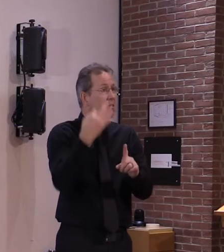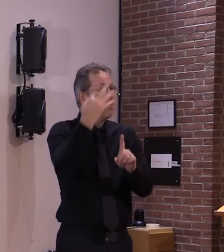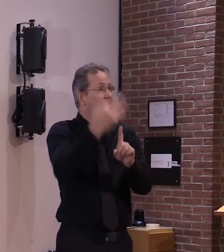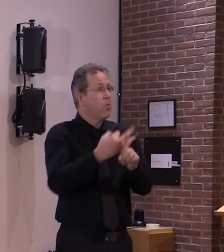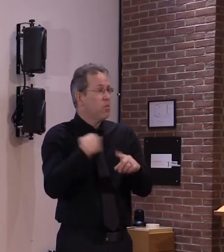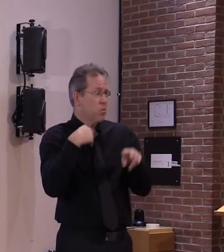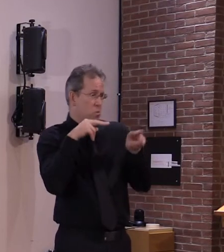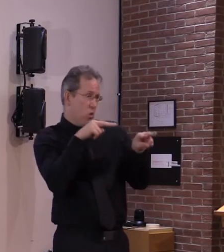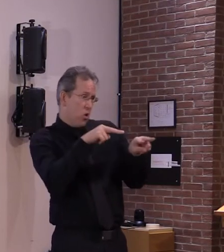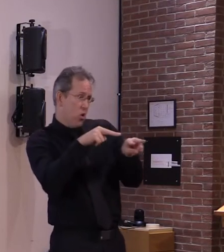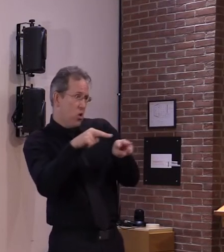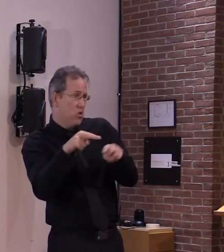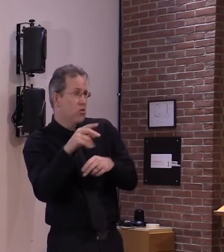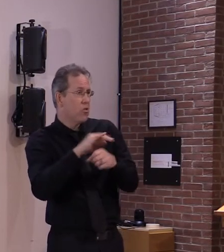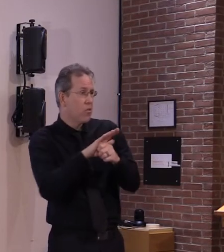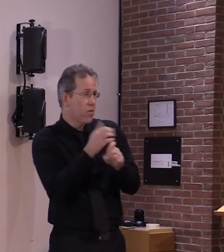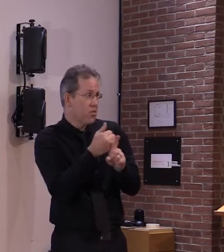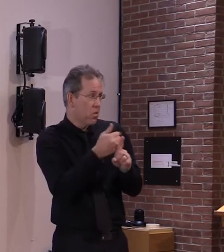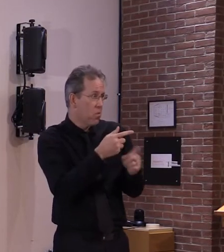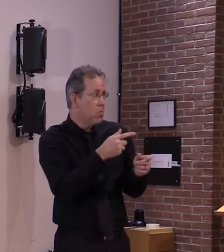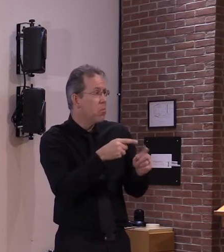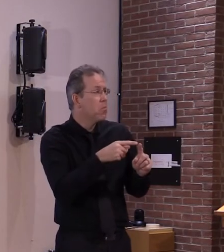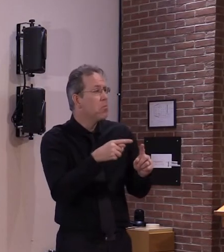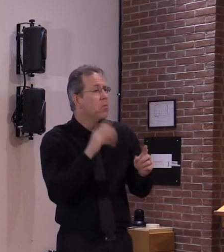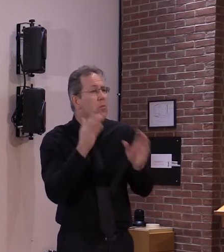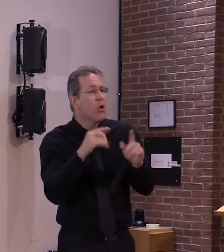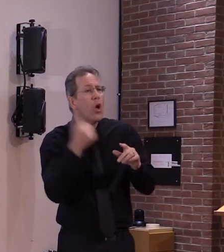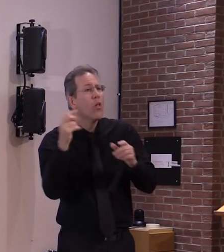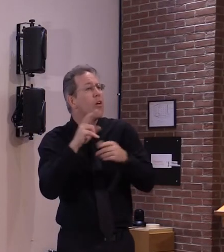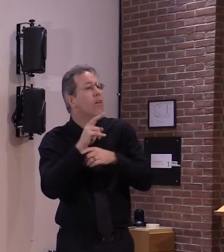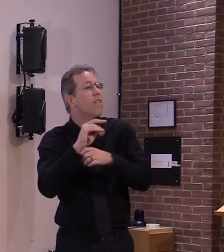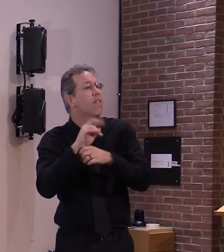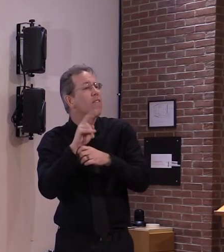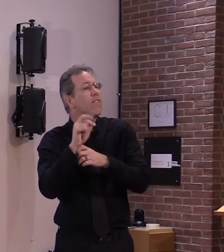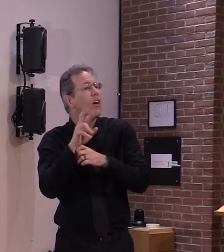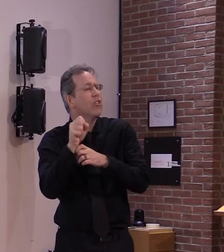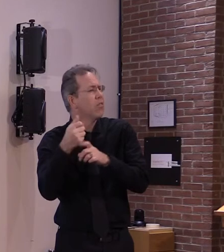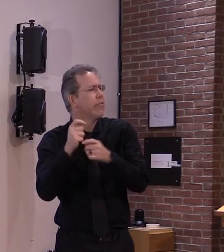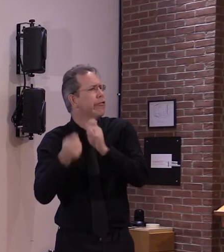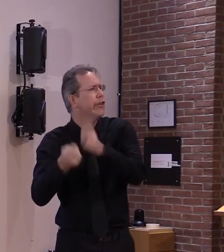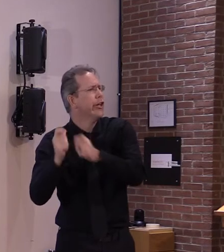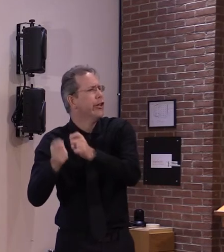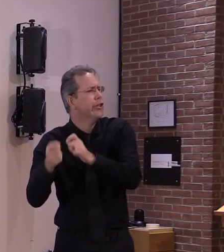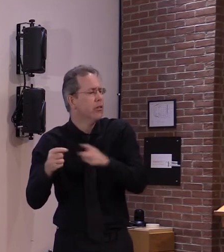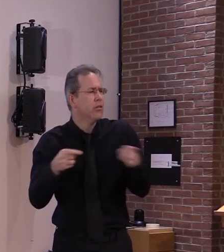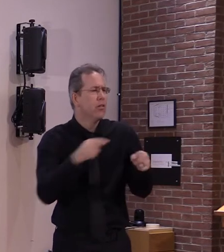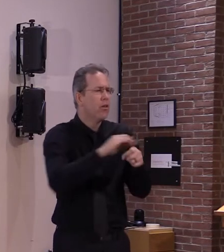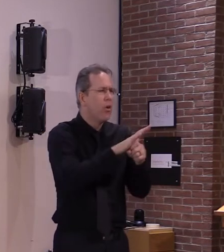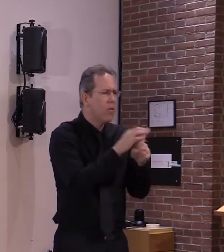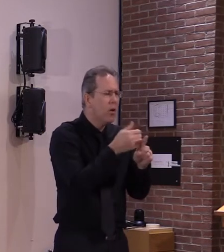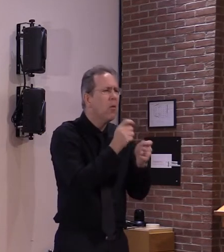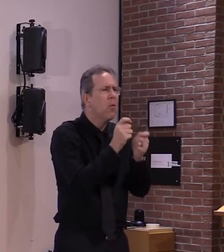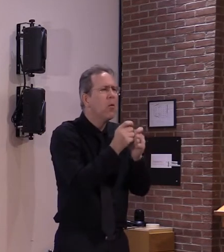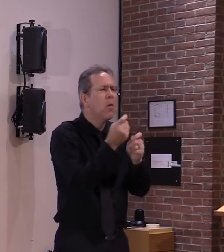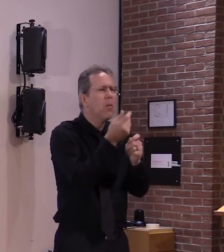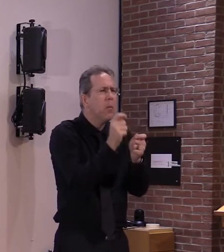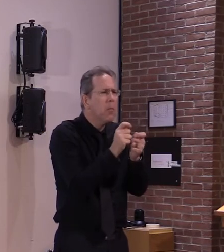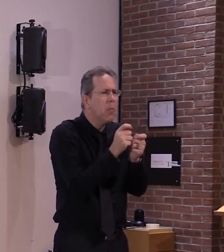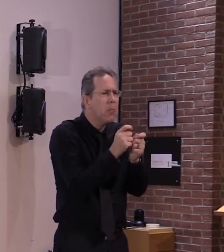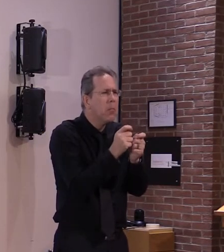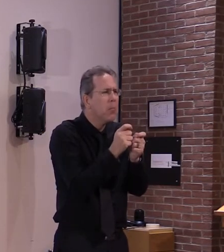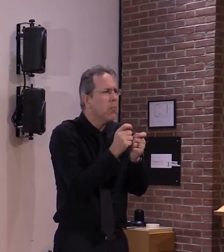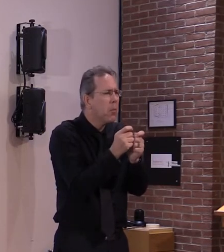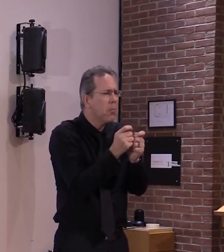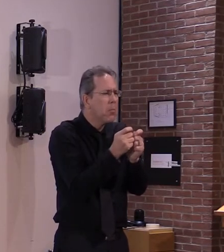a great tendency uh to mutate um and so while this is not unexpected it's not